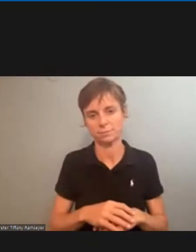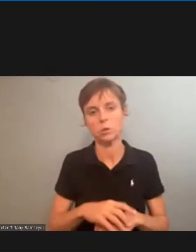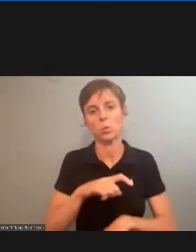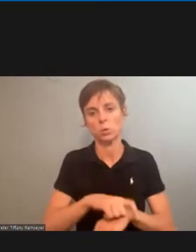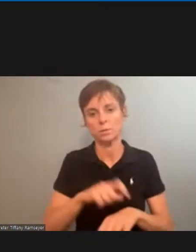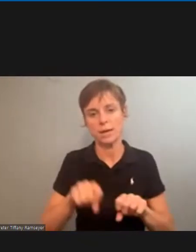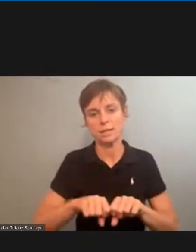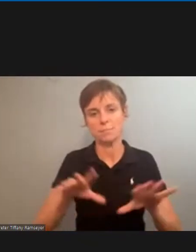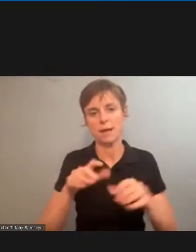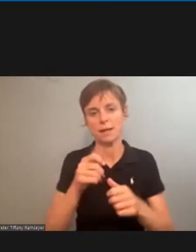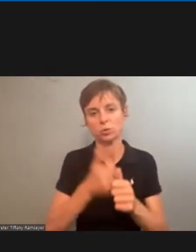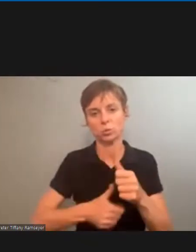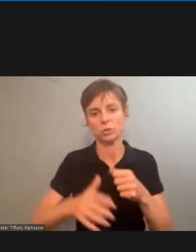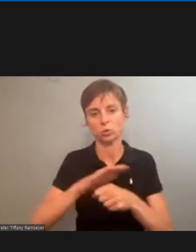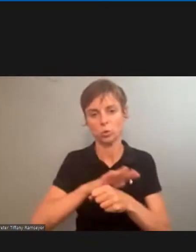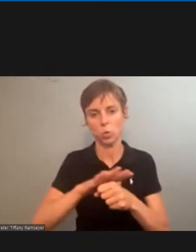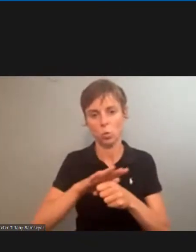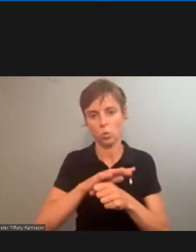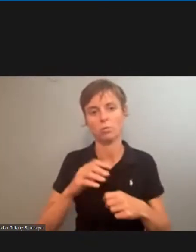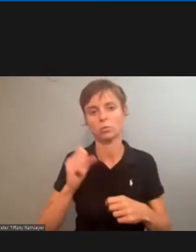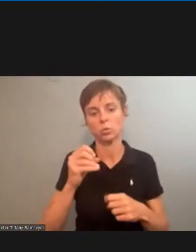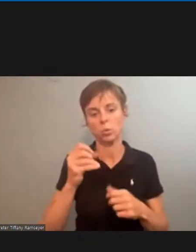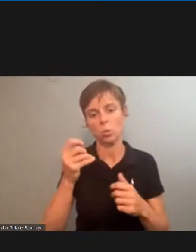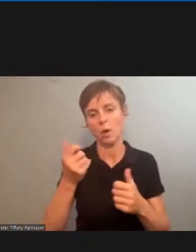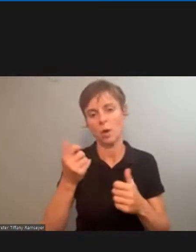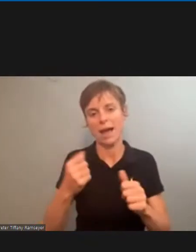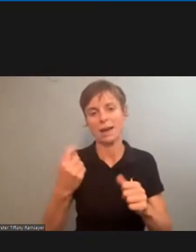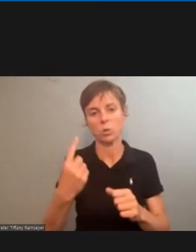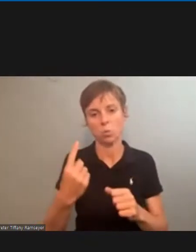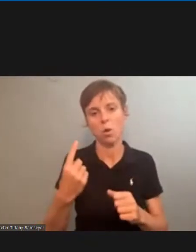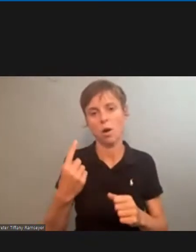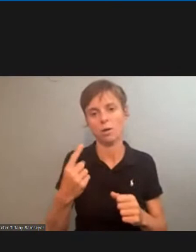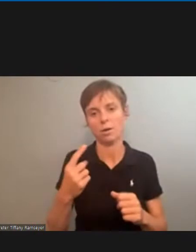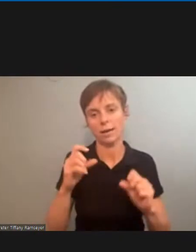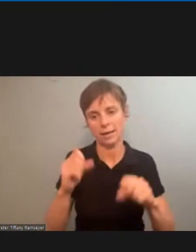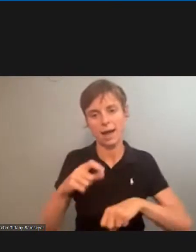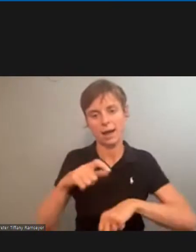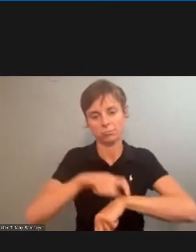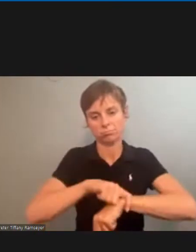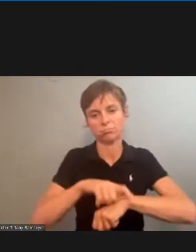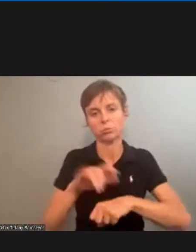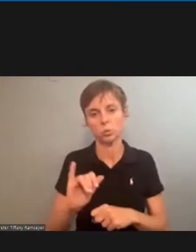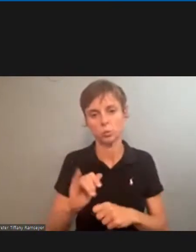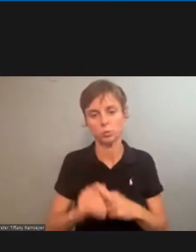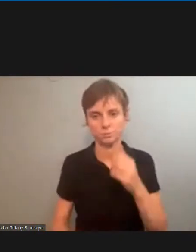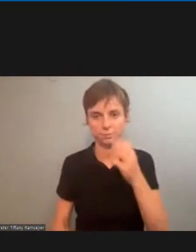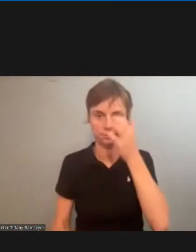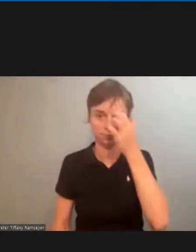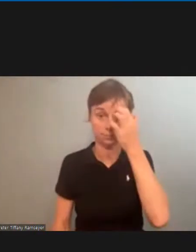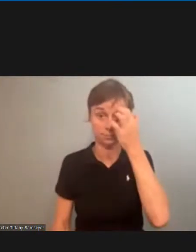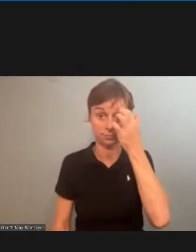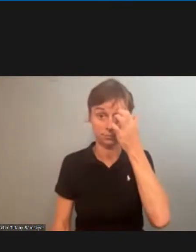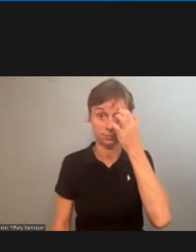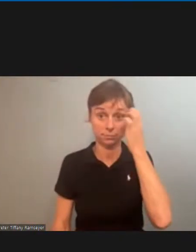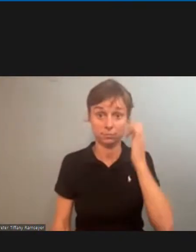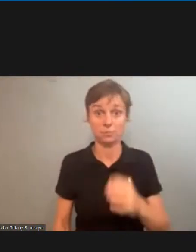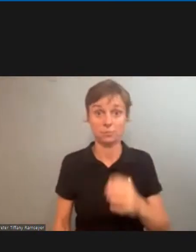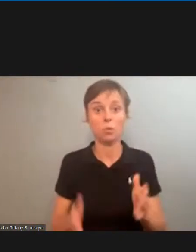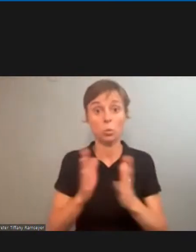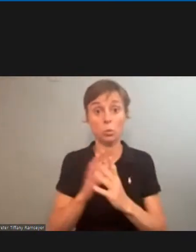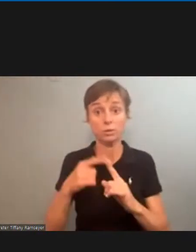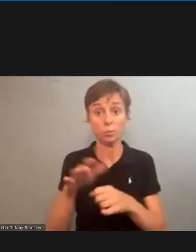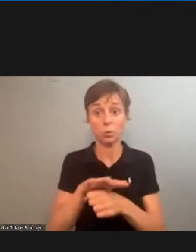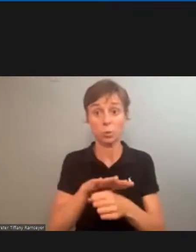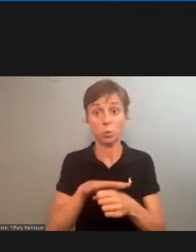being mailed to each local so that anyone other than will be able to have one so make sure you request that from your local